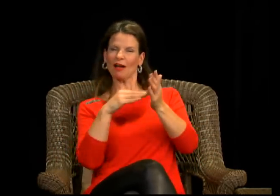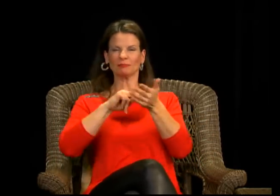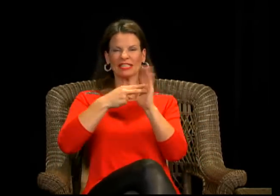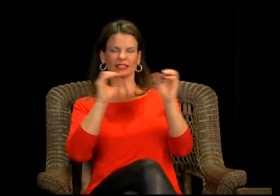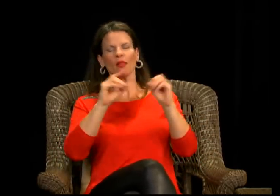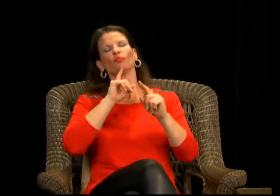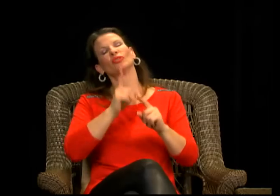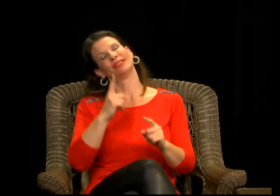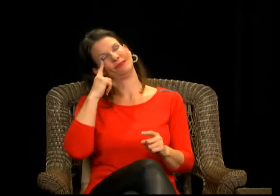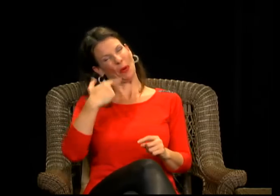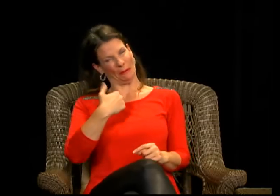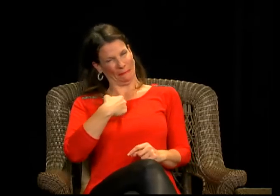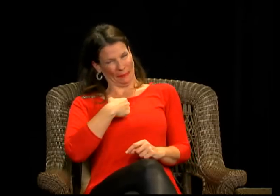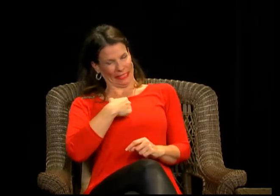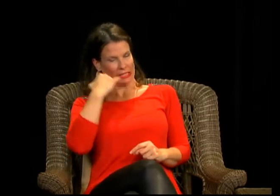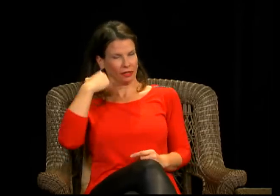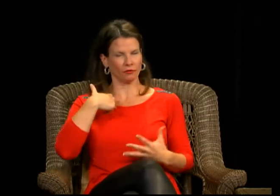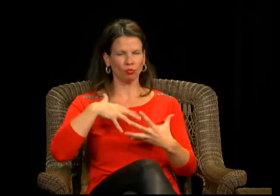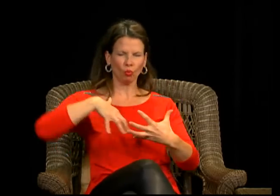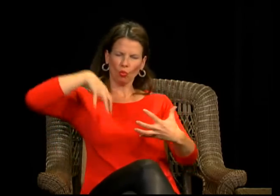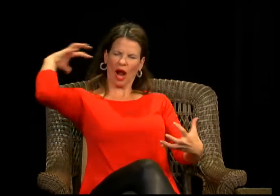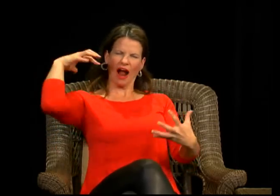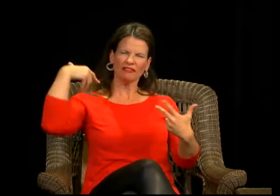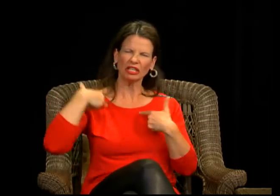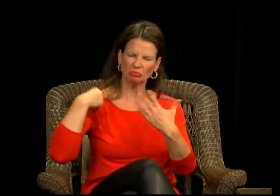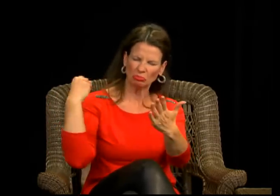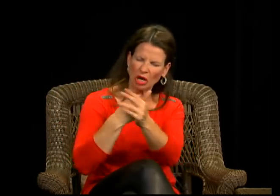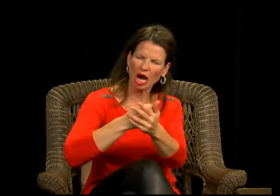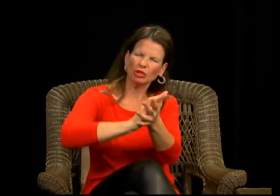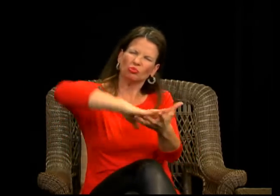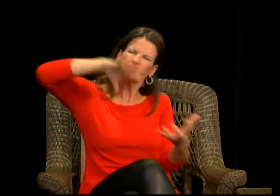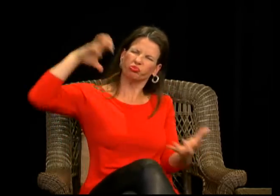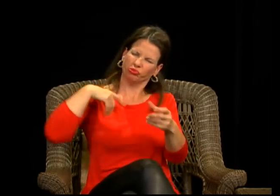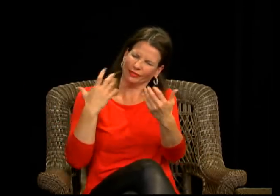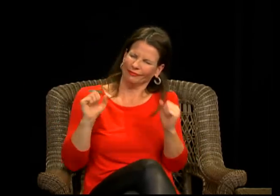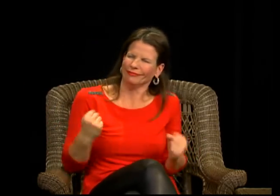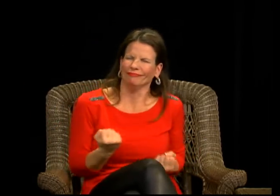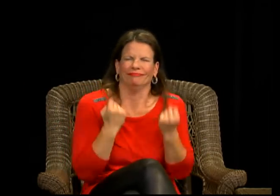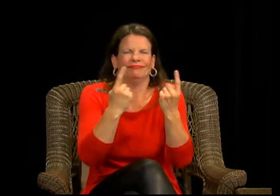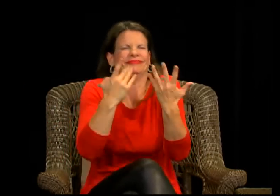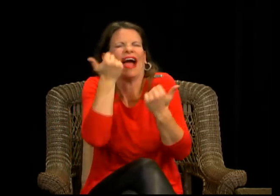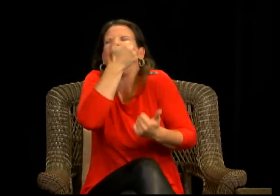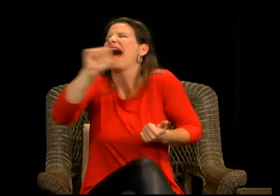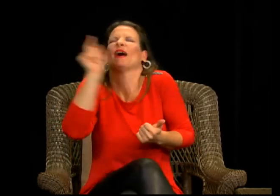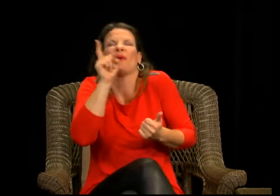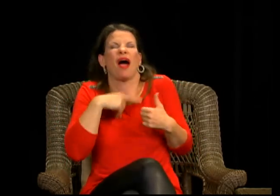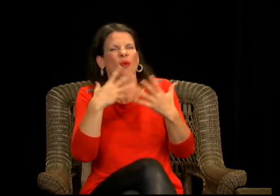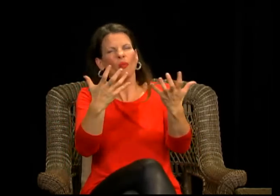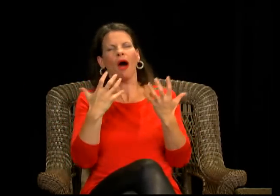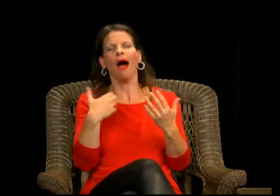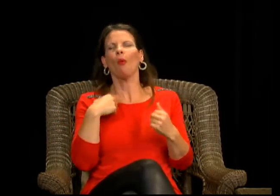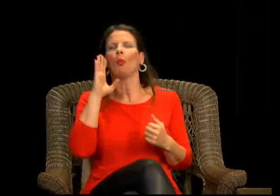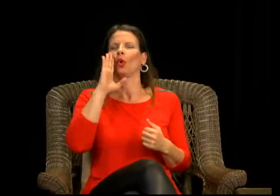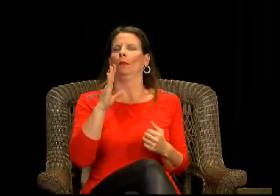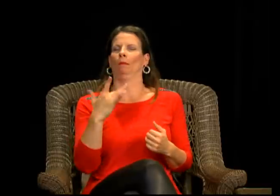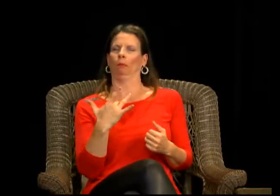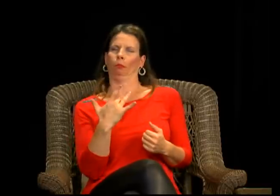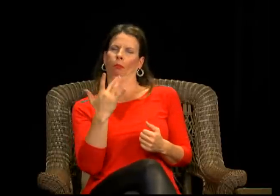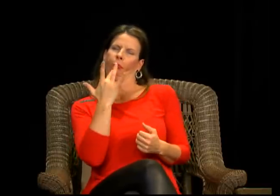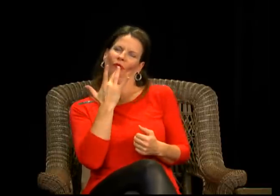it was nothing. I'm like, yeah, that's what I want. I want to be able to just spend $75,000 on sunglasses to be rich